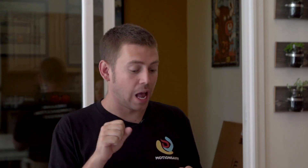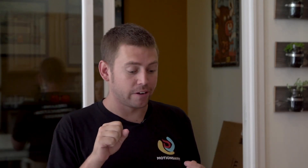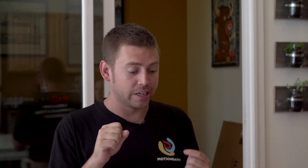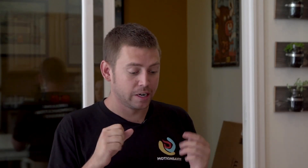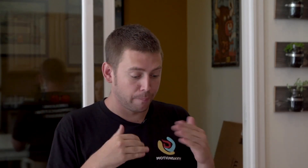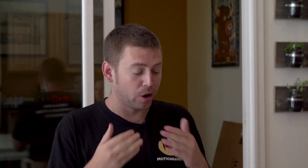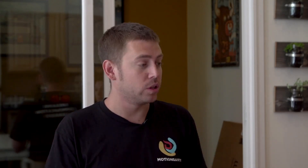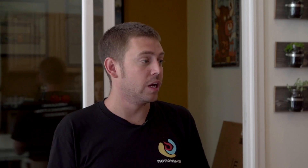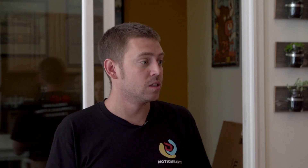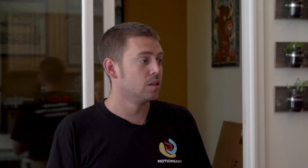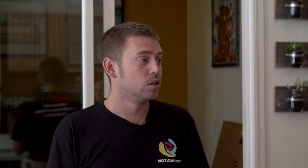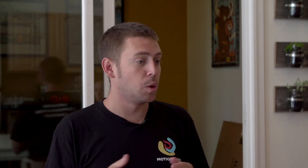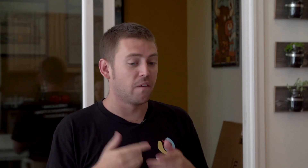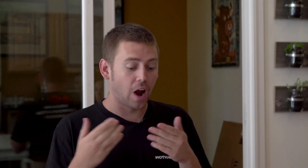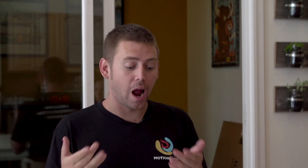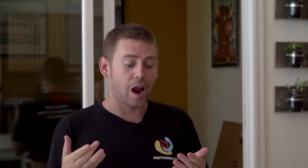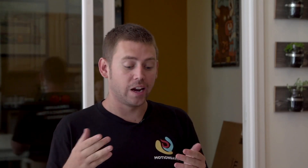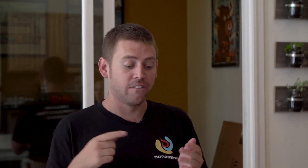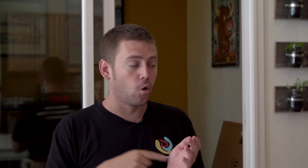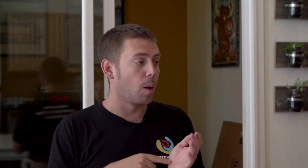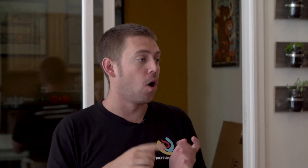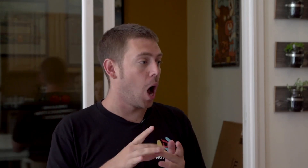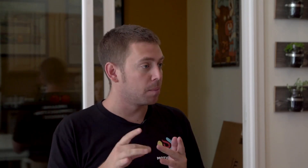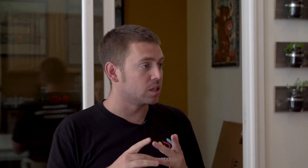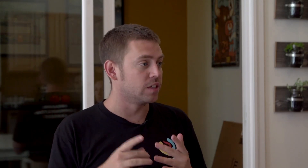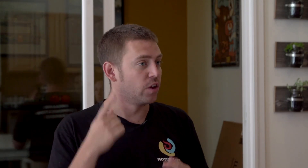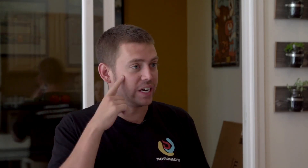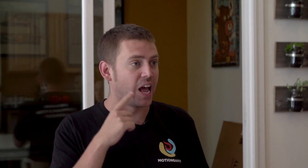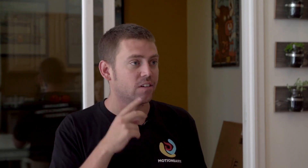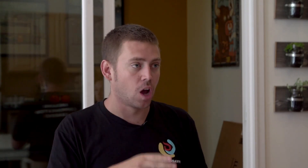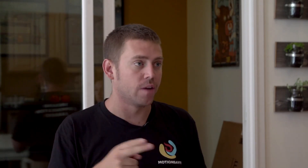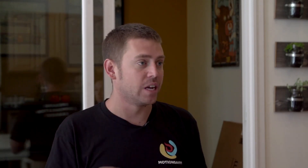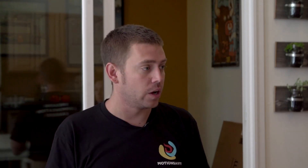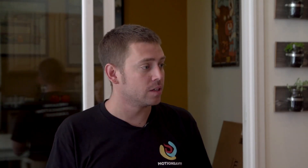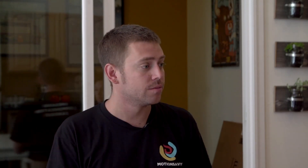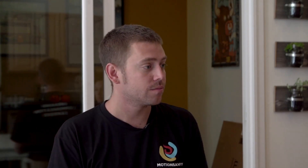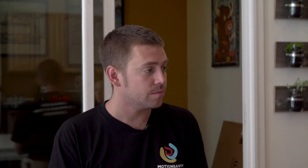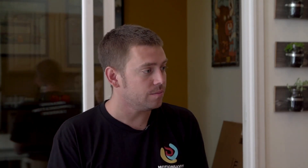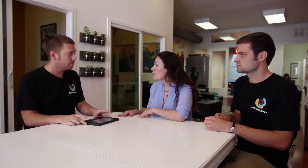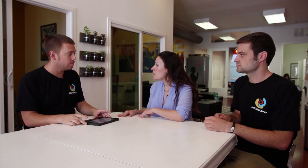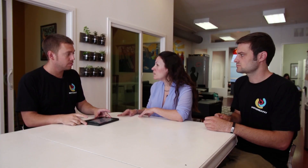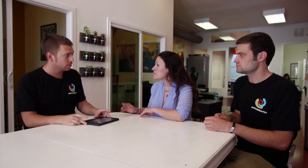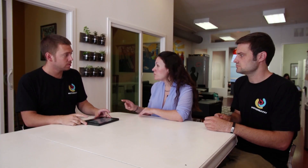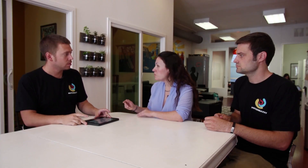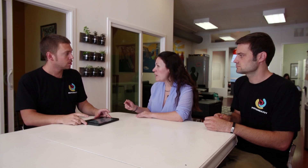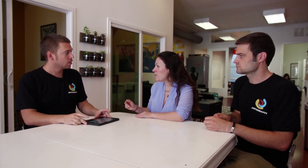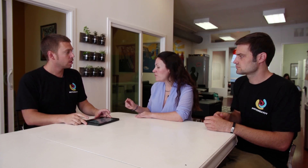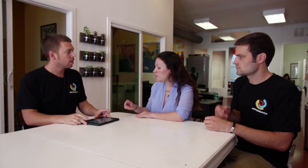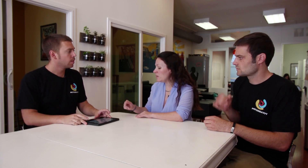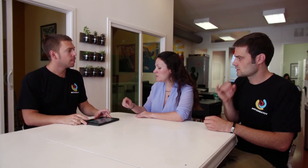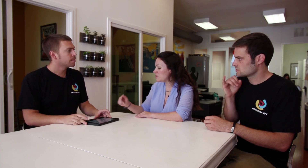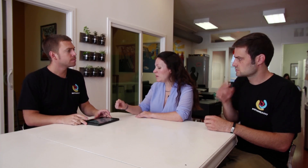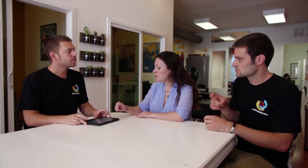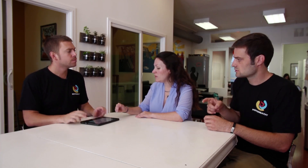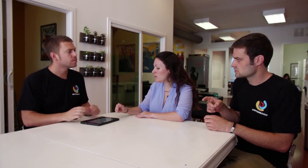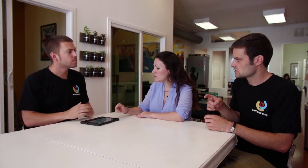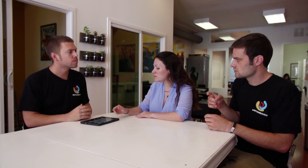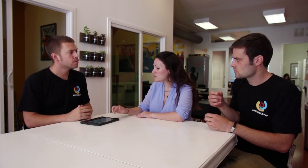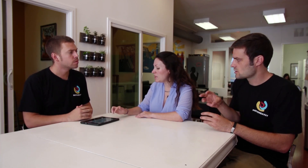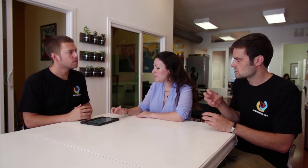Savvy, have built this to provide affordable options for the deaf and health of hearing. Is there a way for me to maybe also type